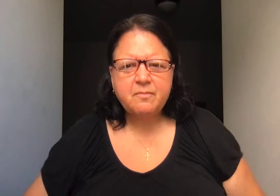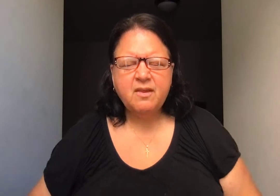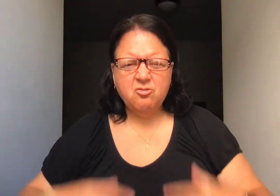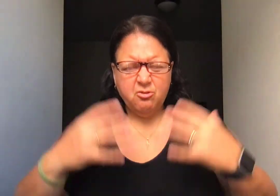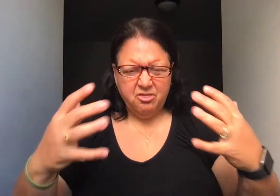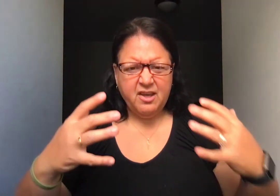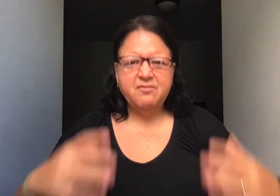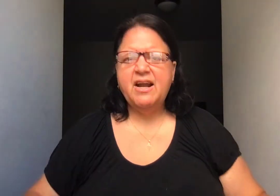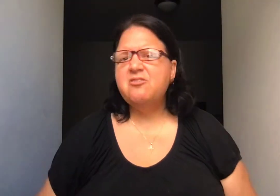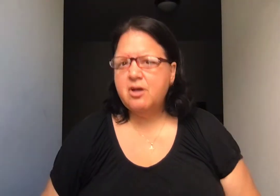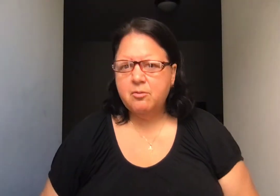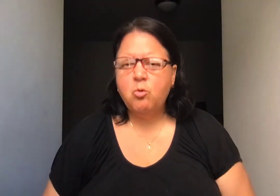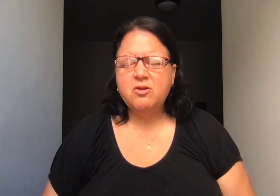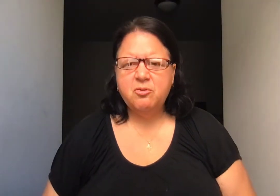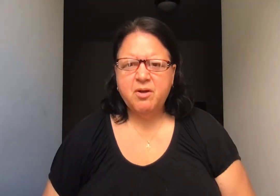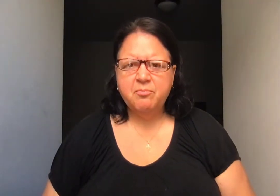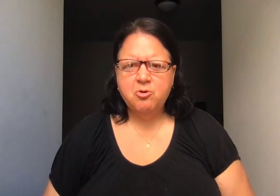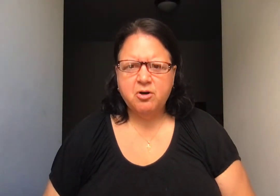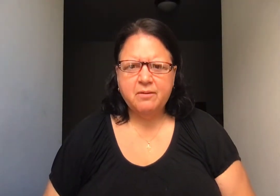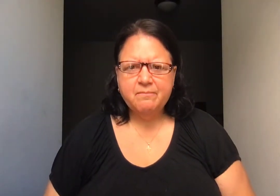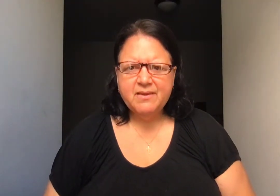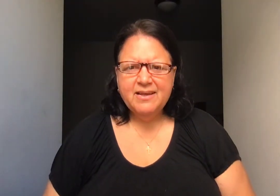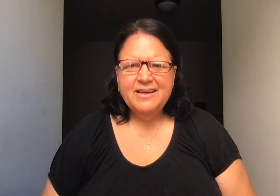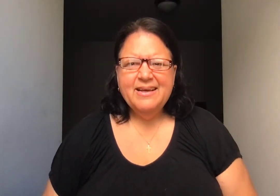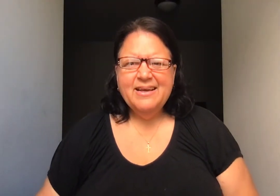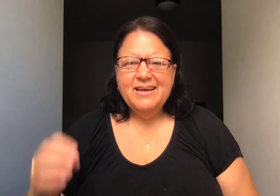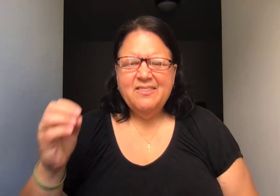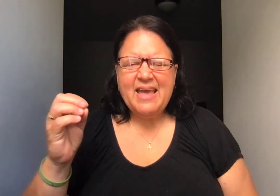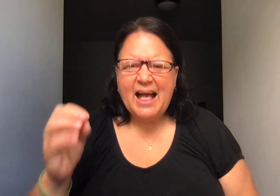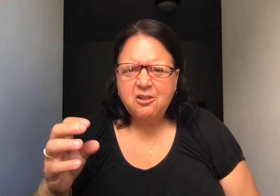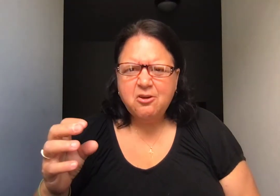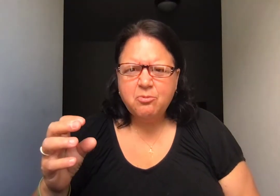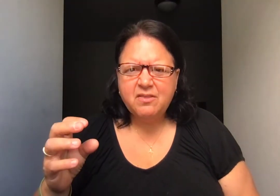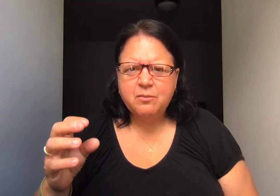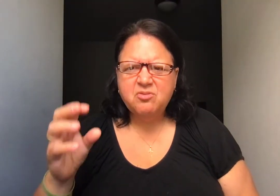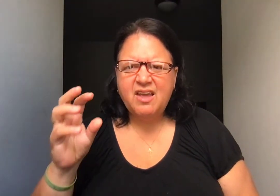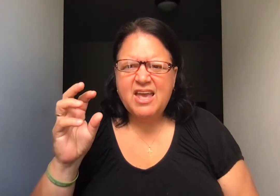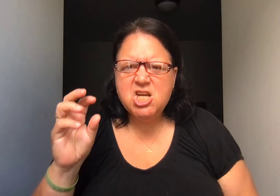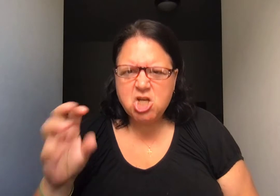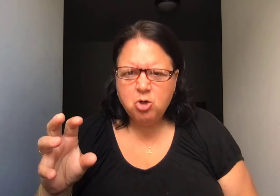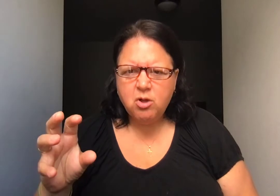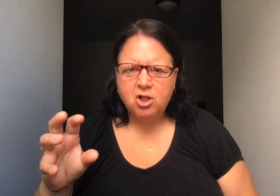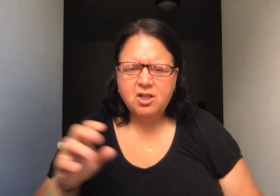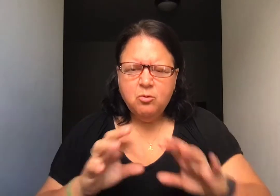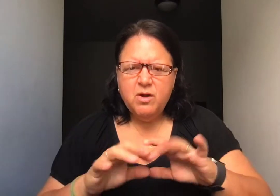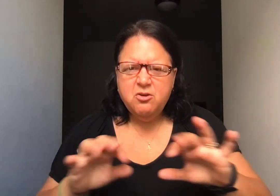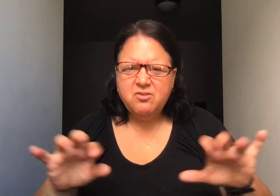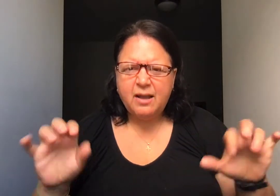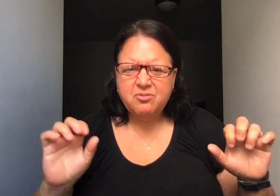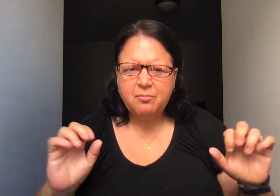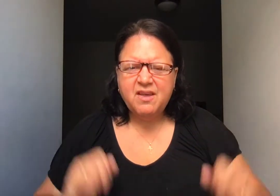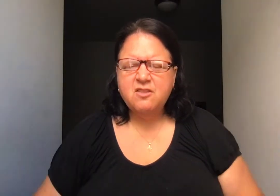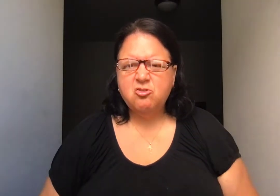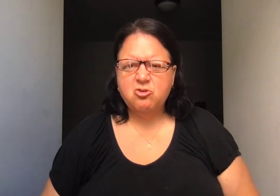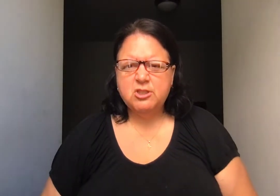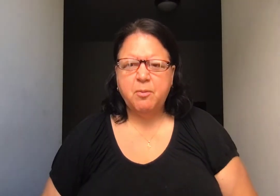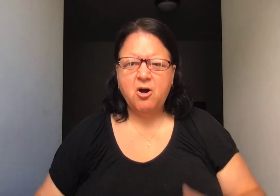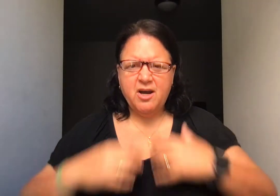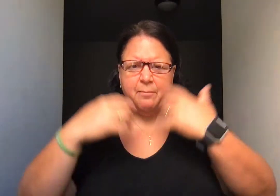So think of it as a quantum computer. The algorithms in Google, when you type something in the search bar and it